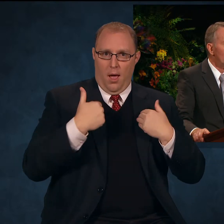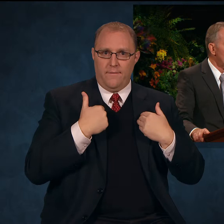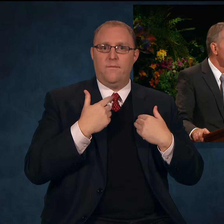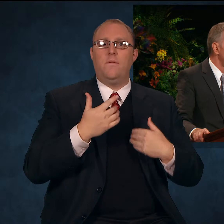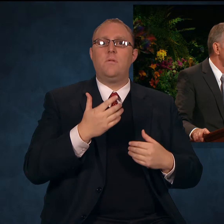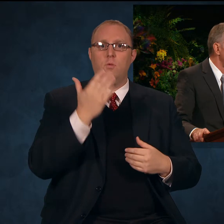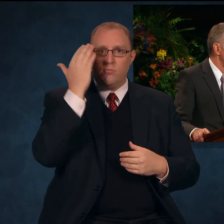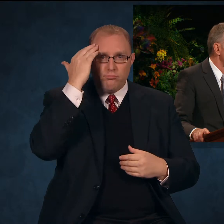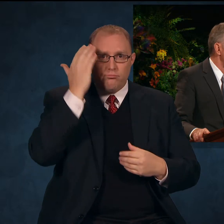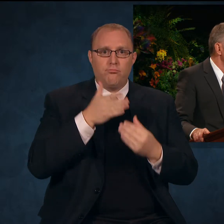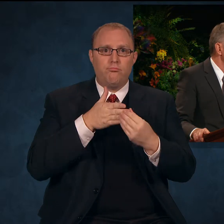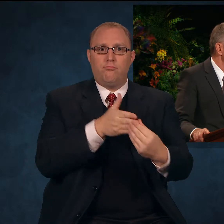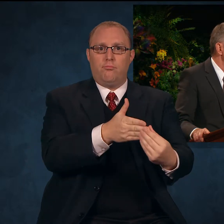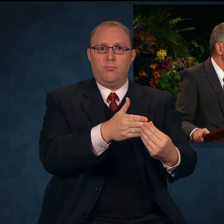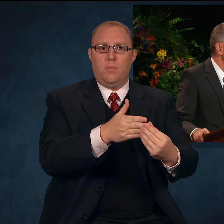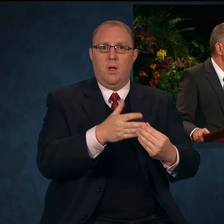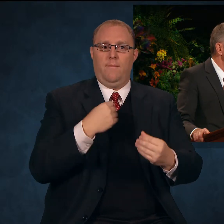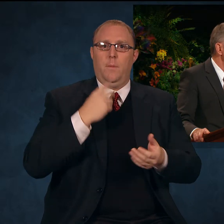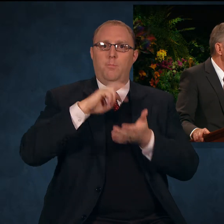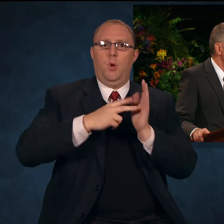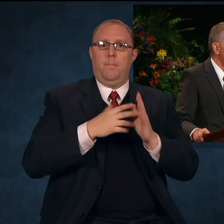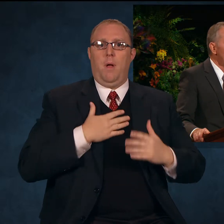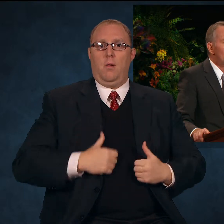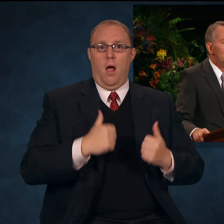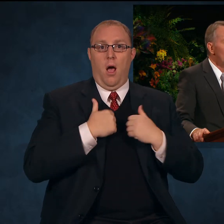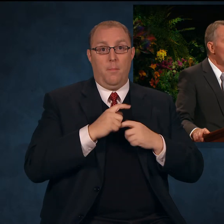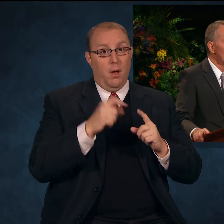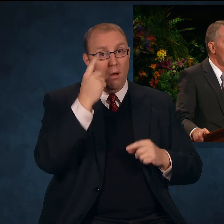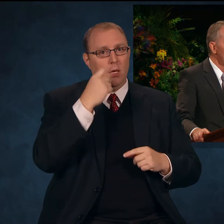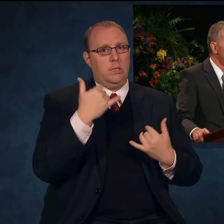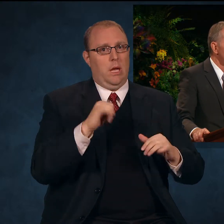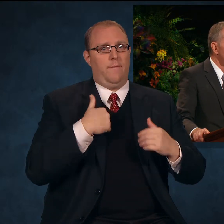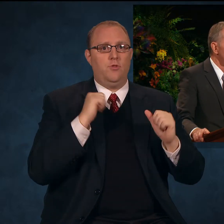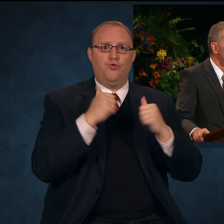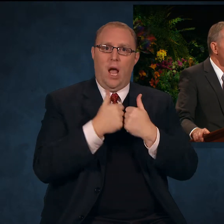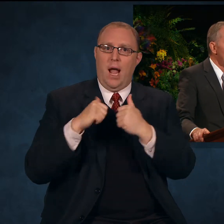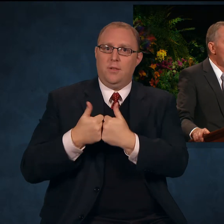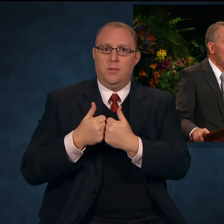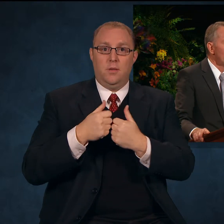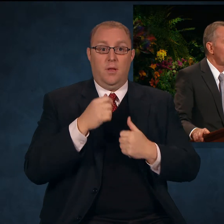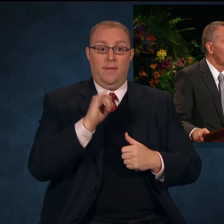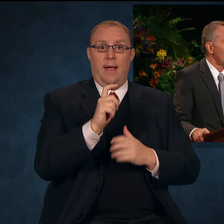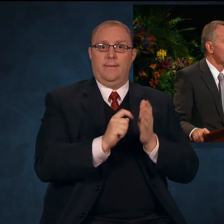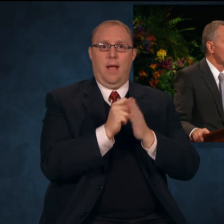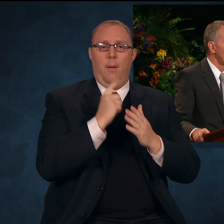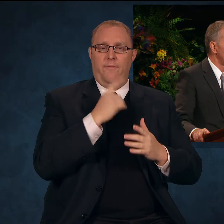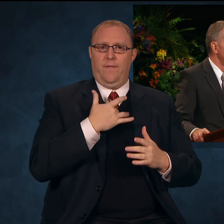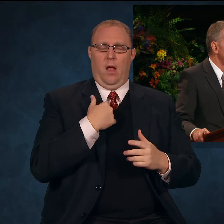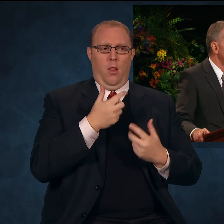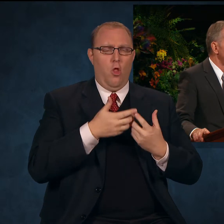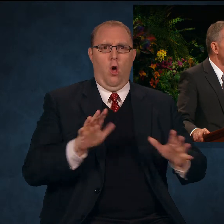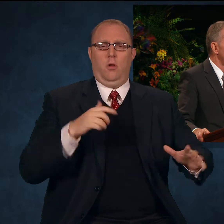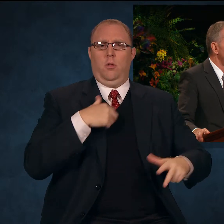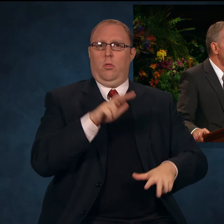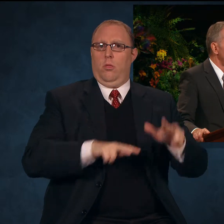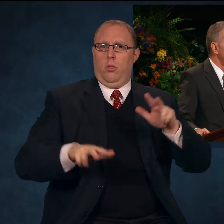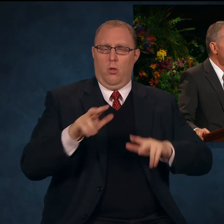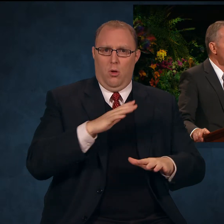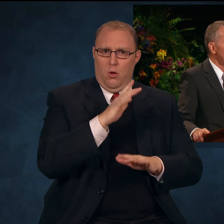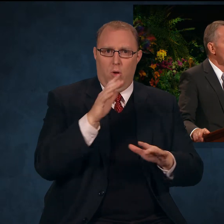it was not without its challenges. Everything was new to me. At times, I felt lost and confused.